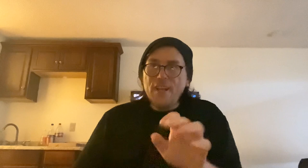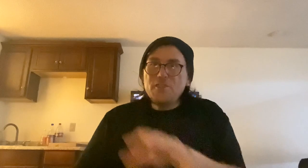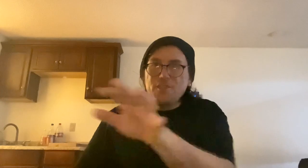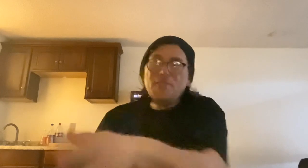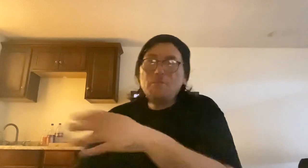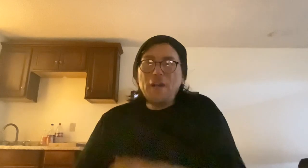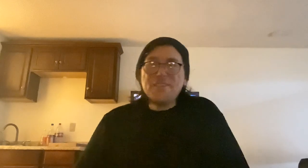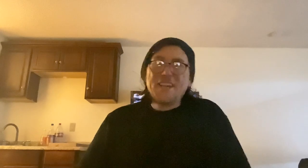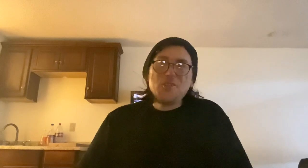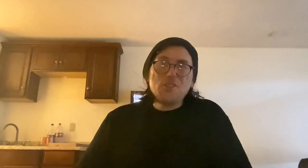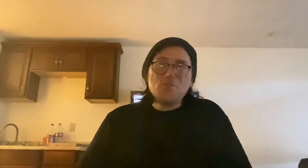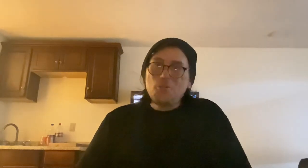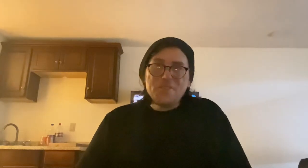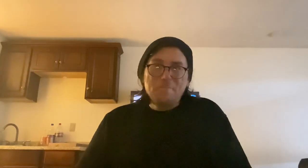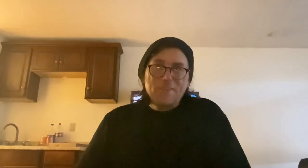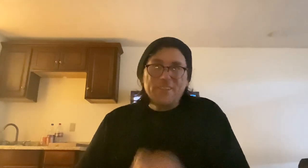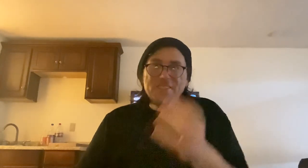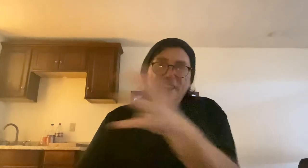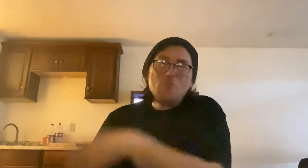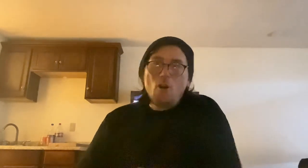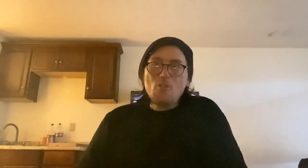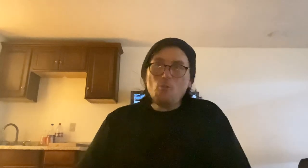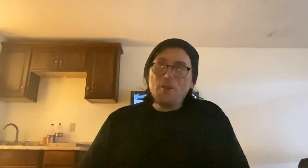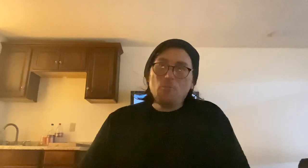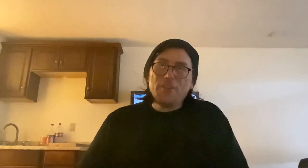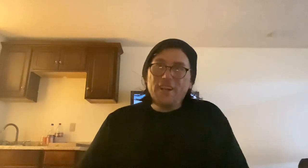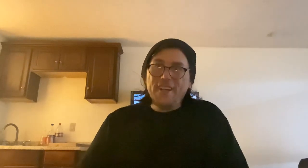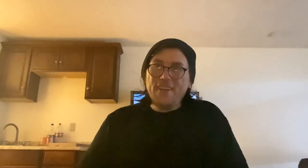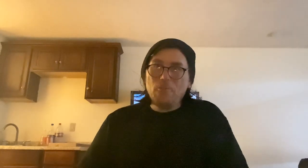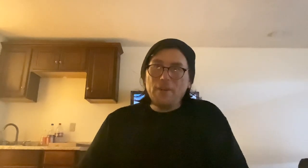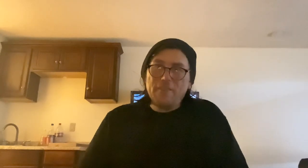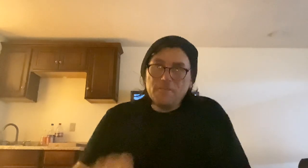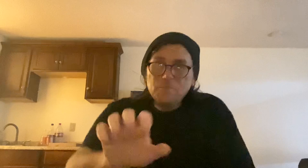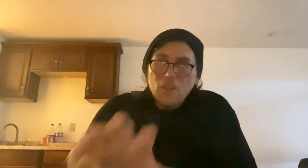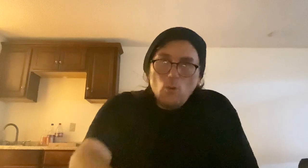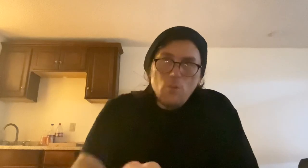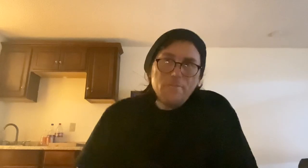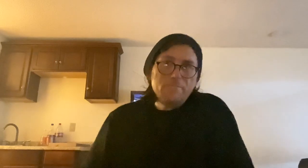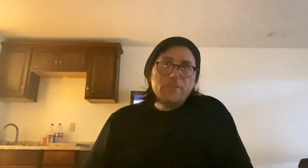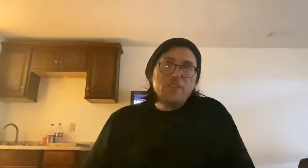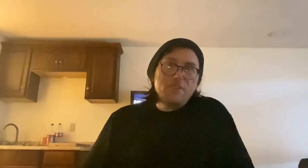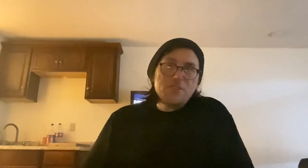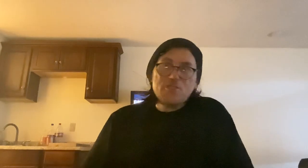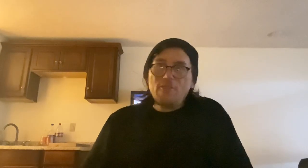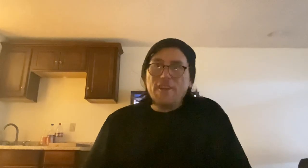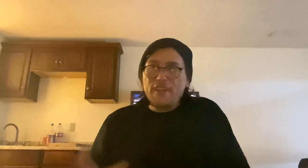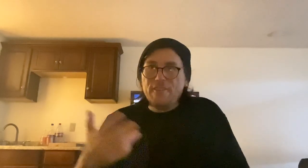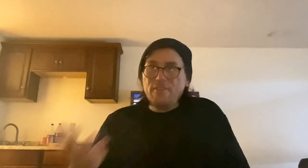Just give them a section towards the middle. Let's say you are already working on it or whatever, or you just started and you